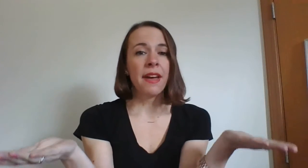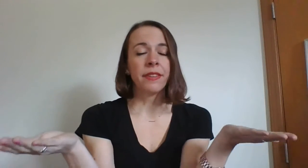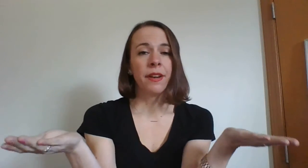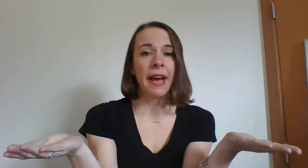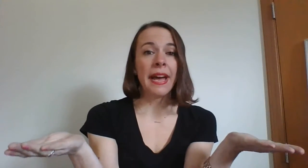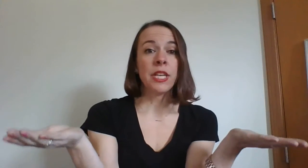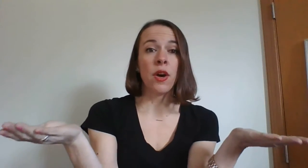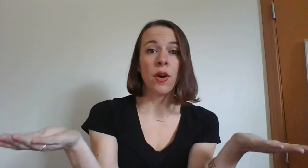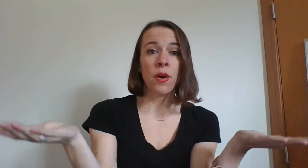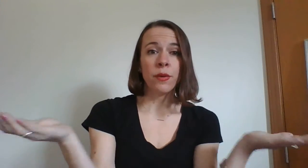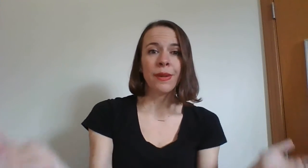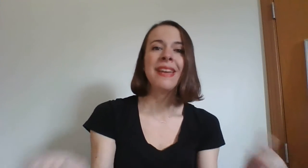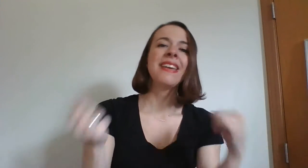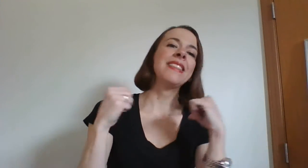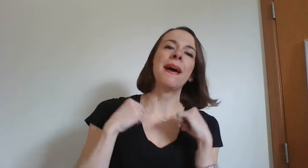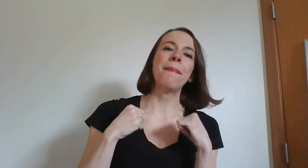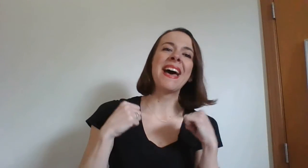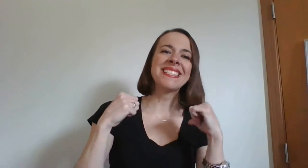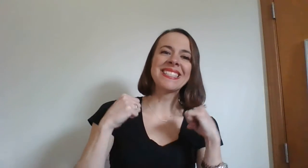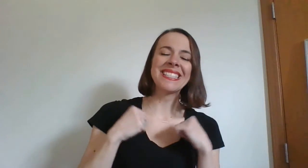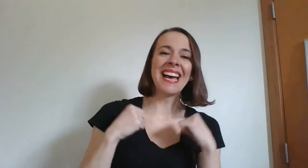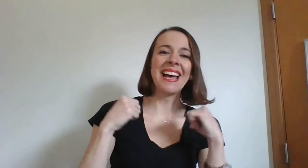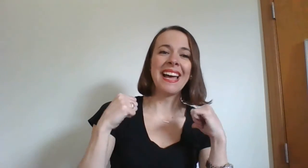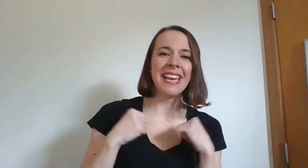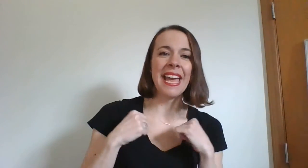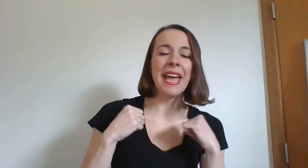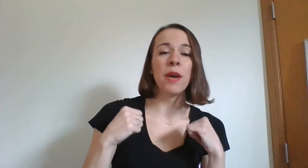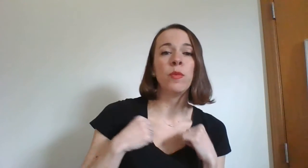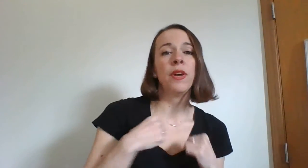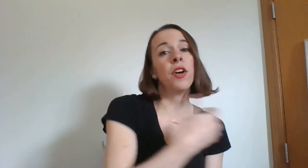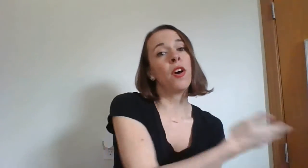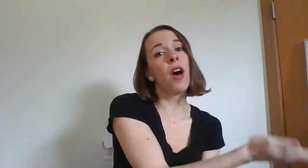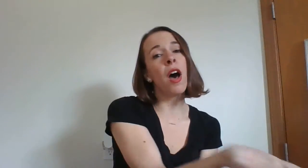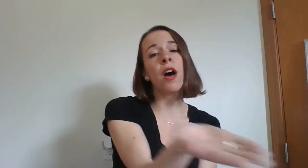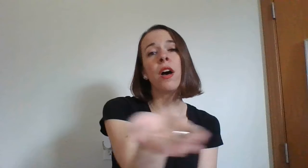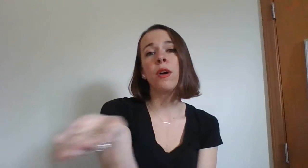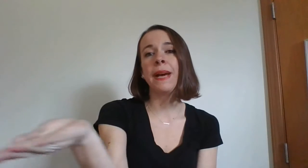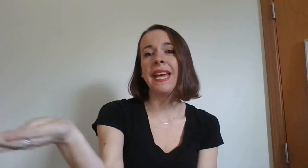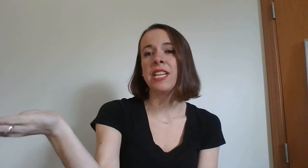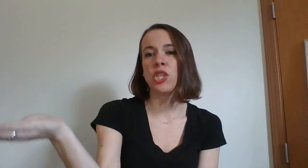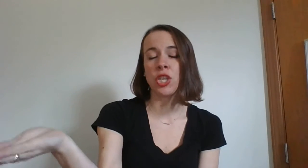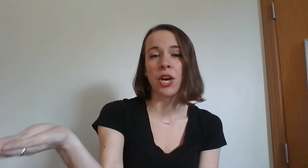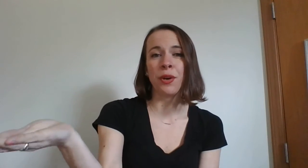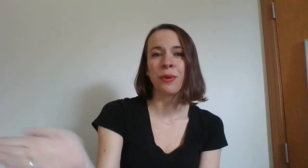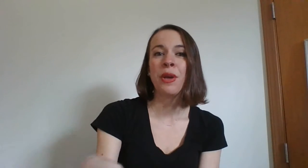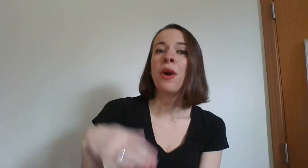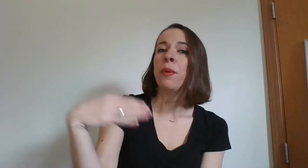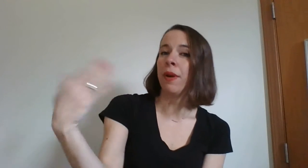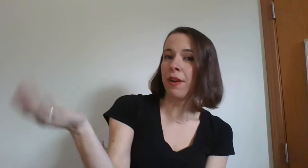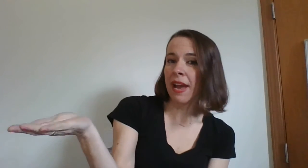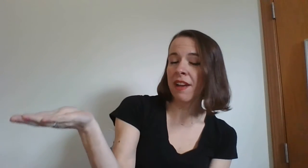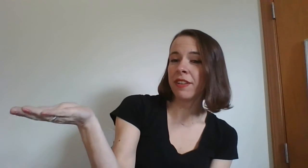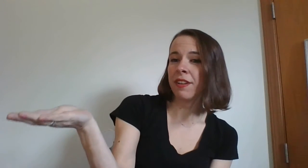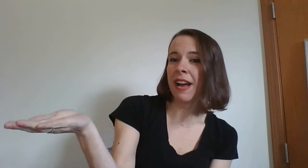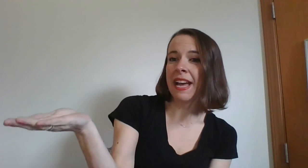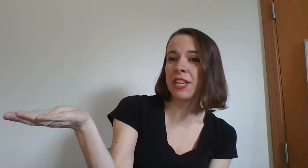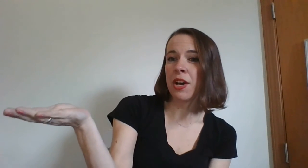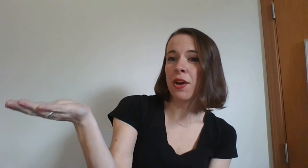I go the best I am will always show wherever I go